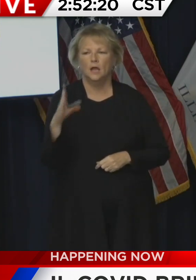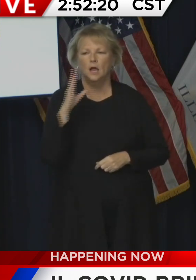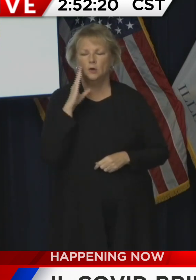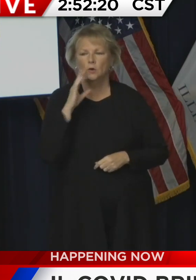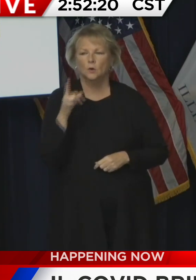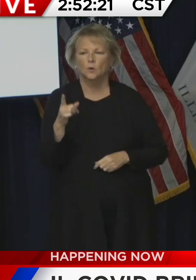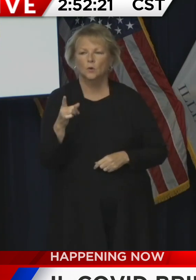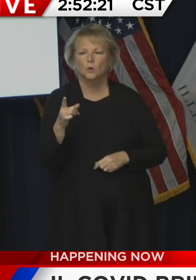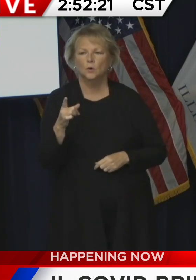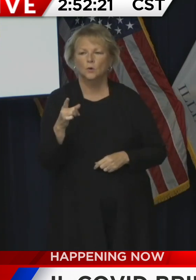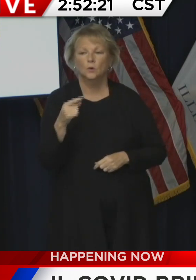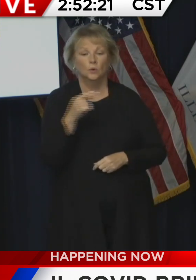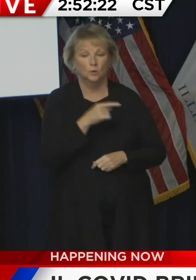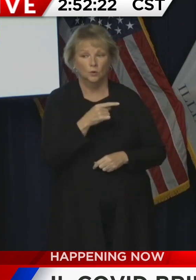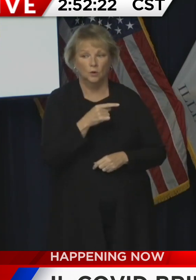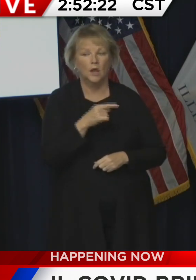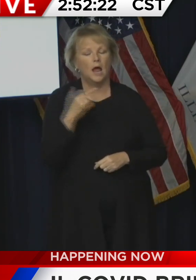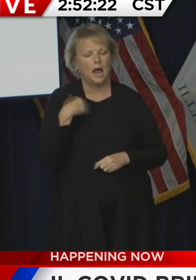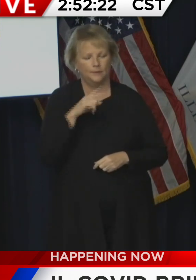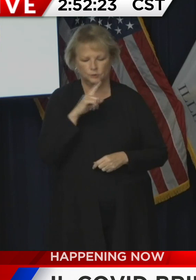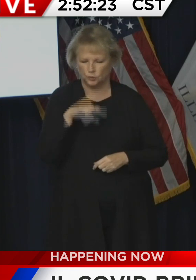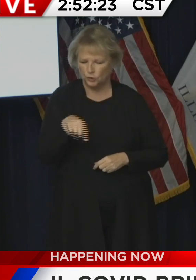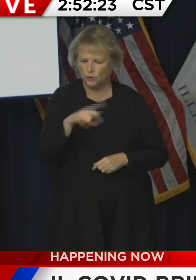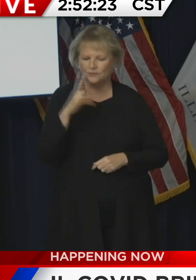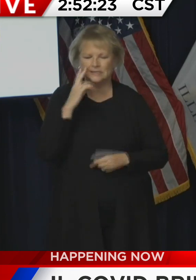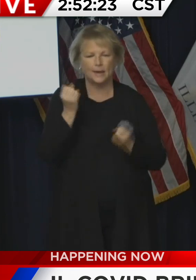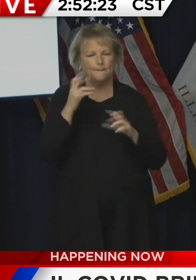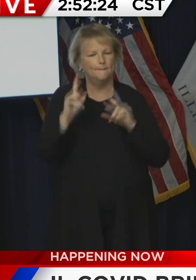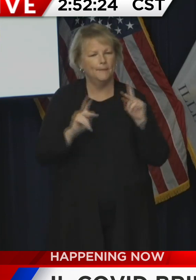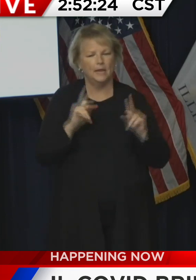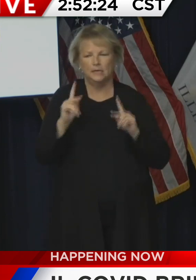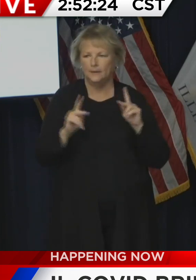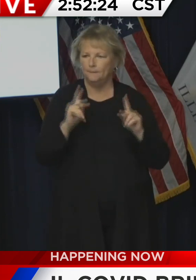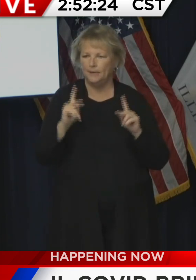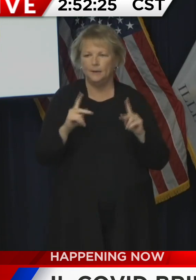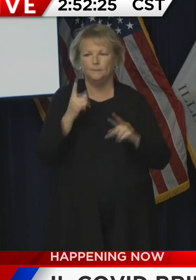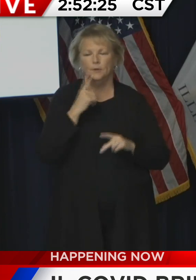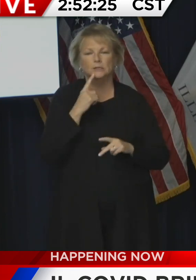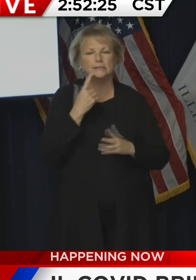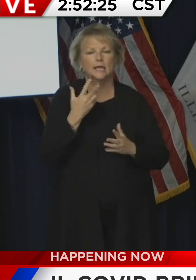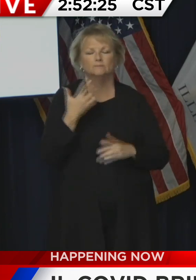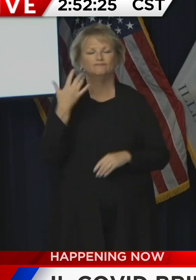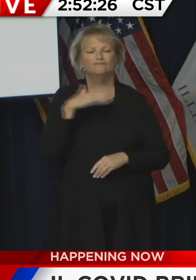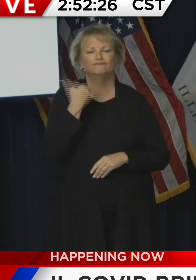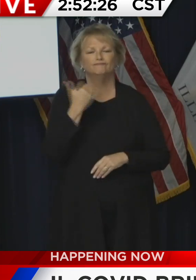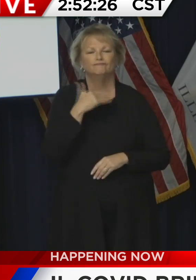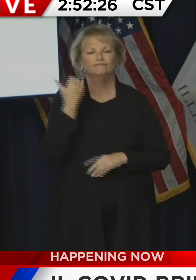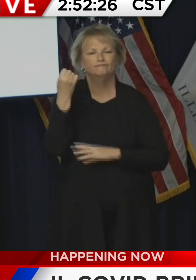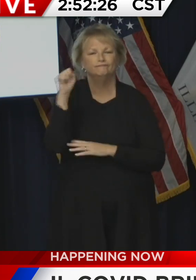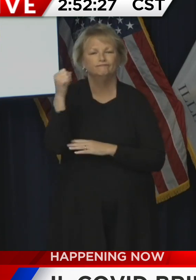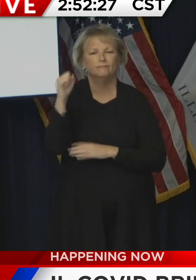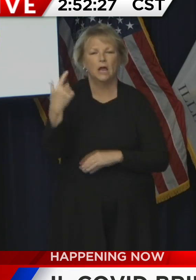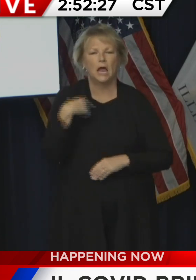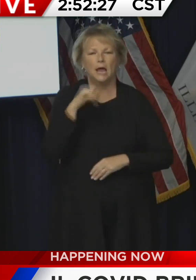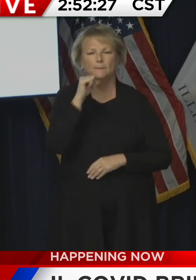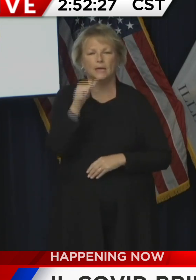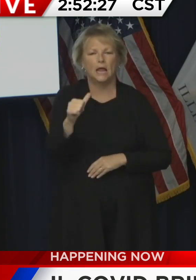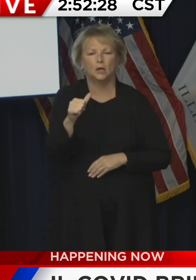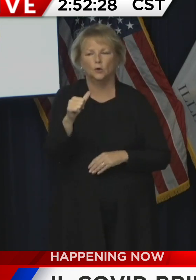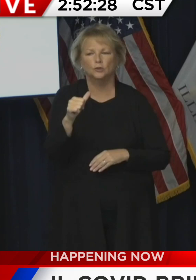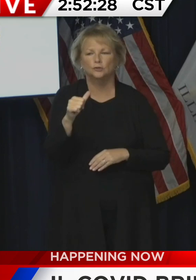questions. You know, and I'm sure you've seen online, a lot of people are not, they said they're done, their livelihoods, they're not going to put their